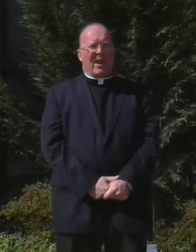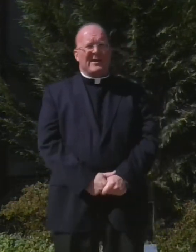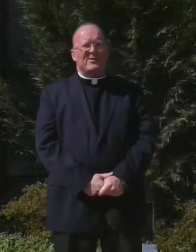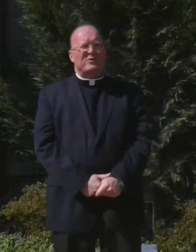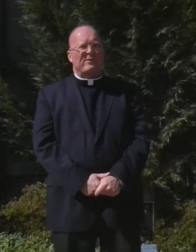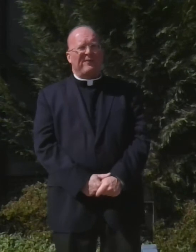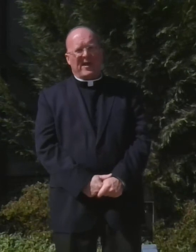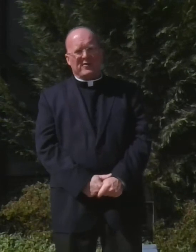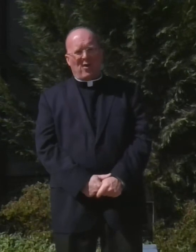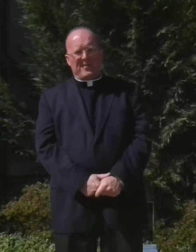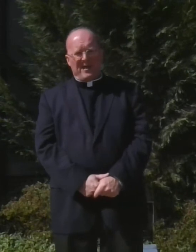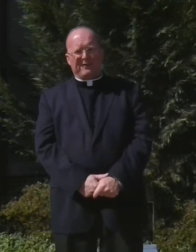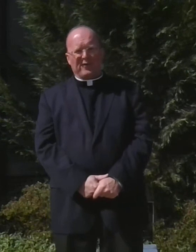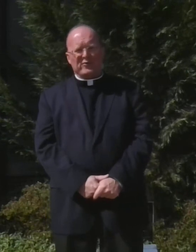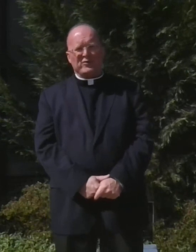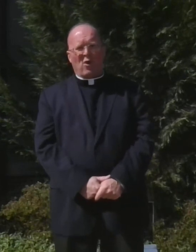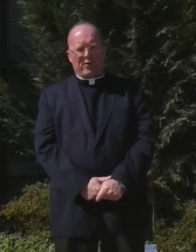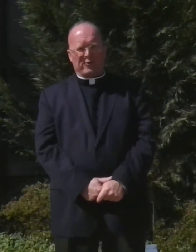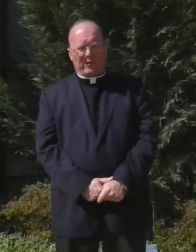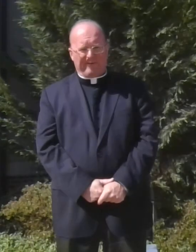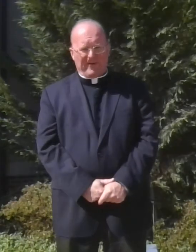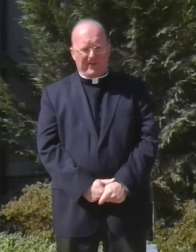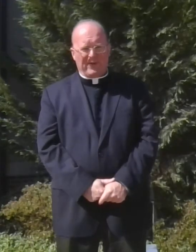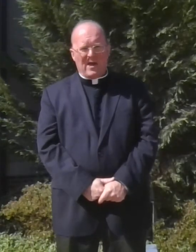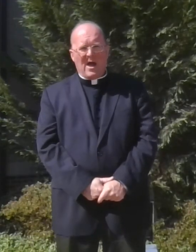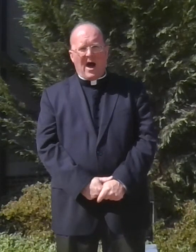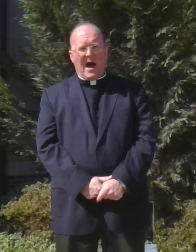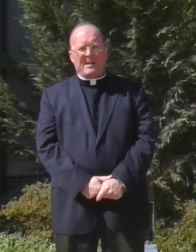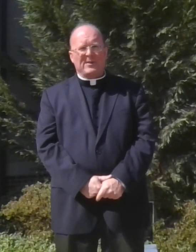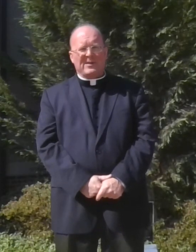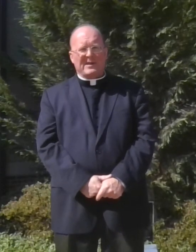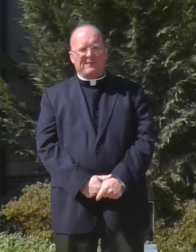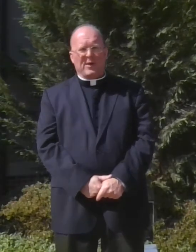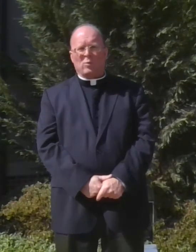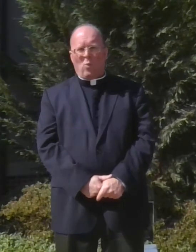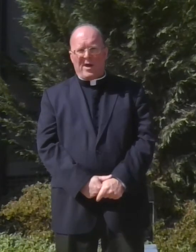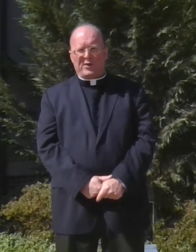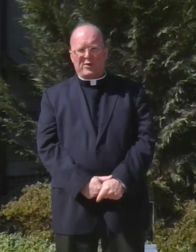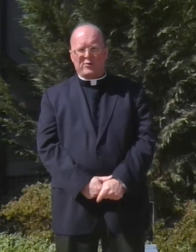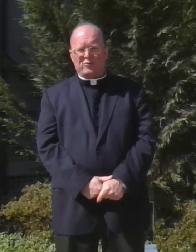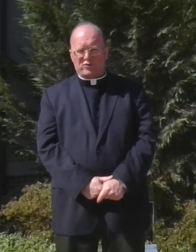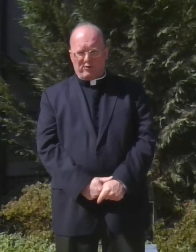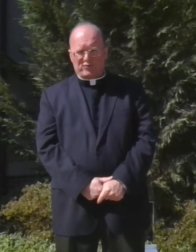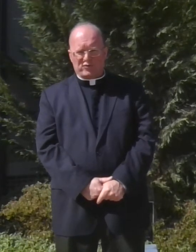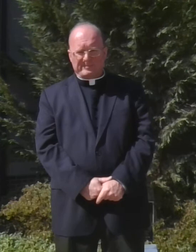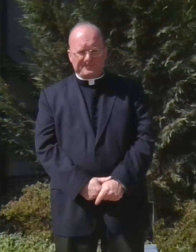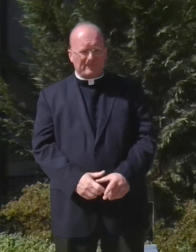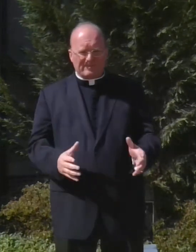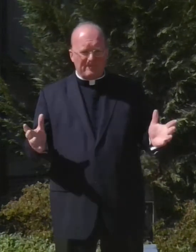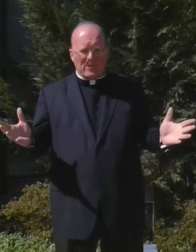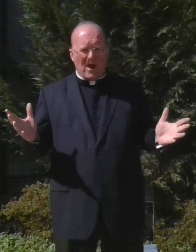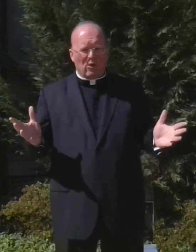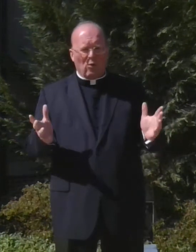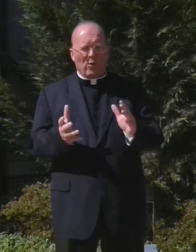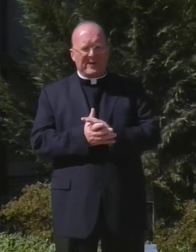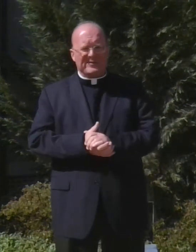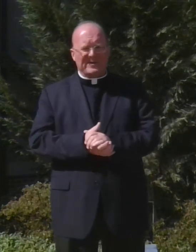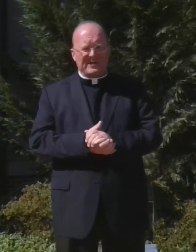would like us to reflect on that first Article of Faith. I believe at one church. Our Lord, as he